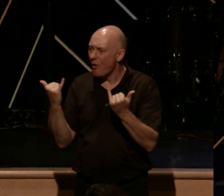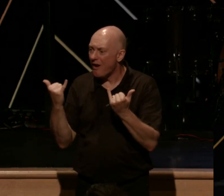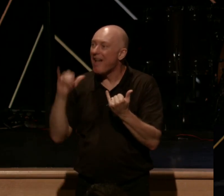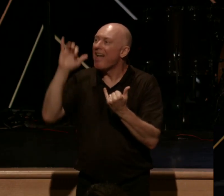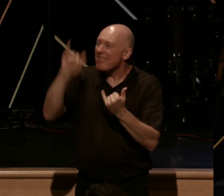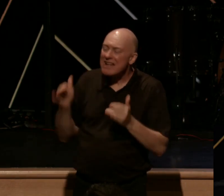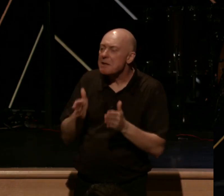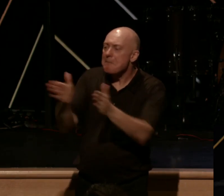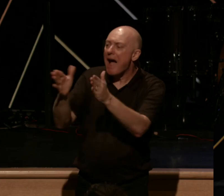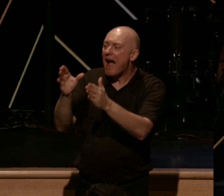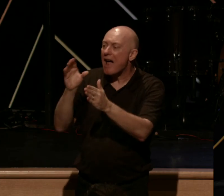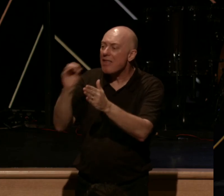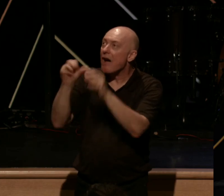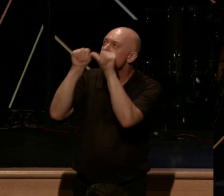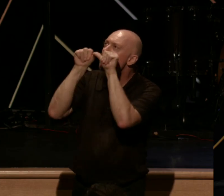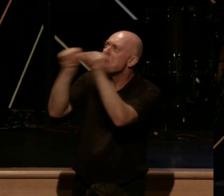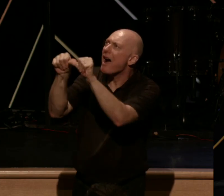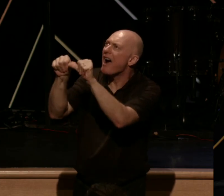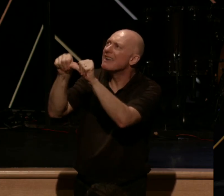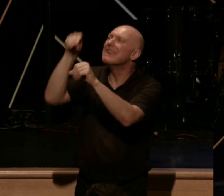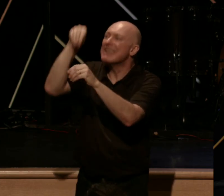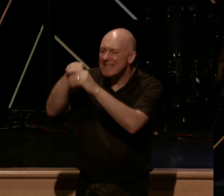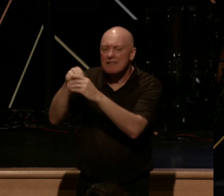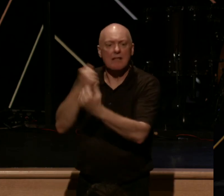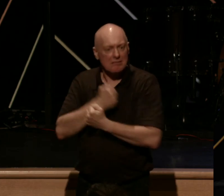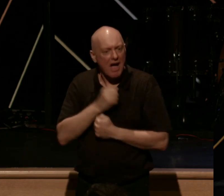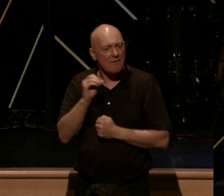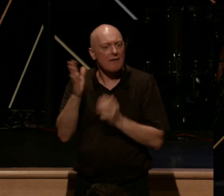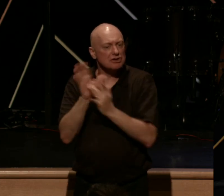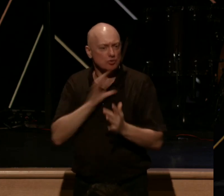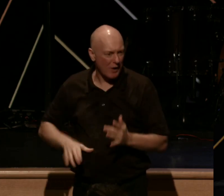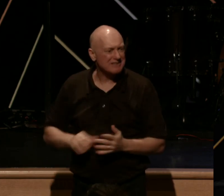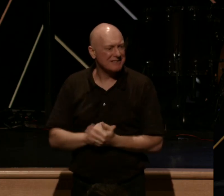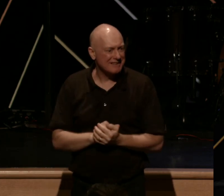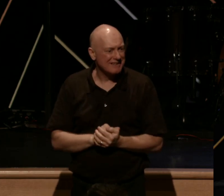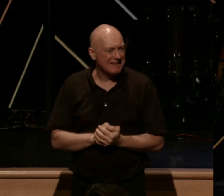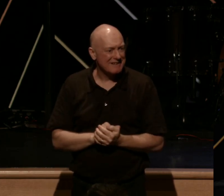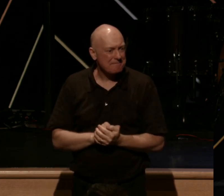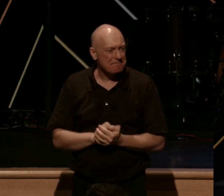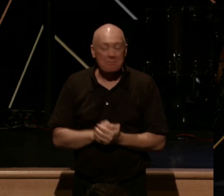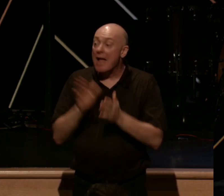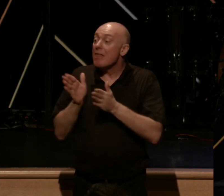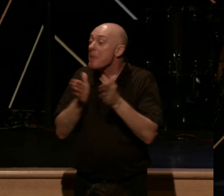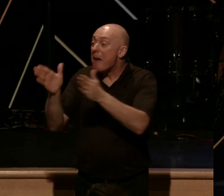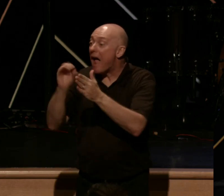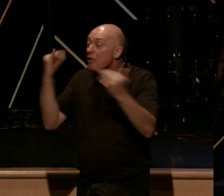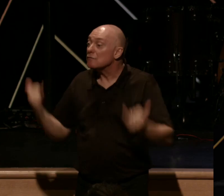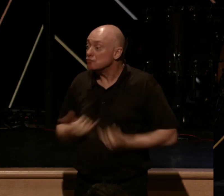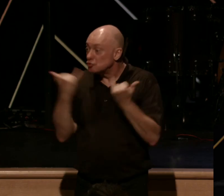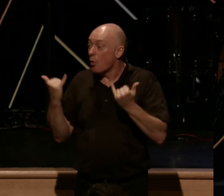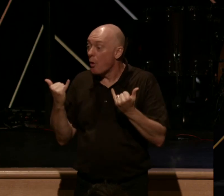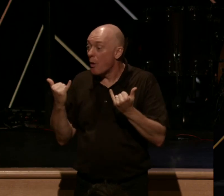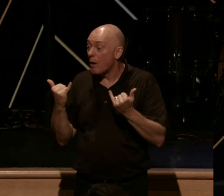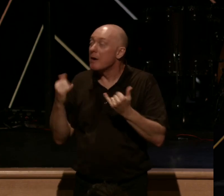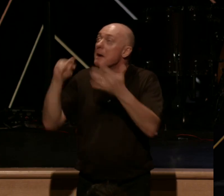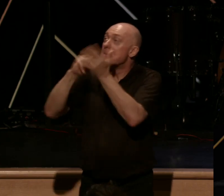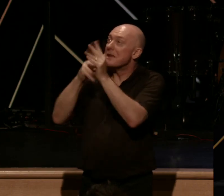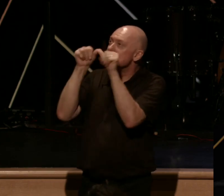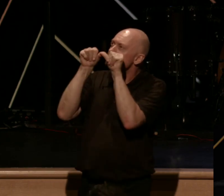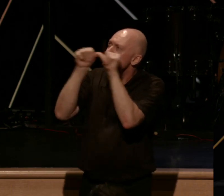path of abiding in the love of Jesus Christ. The path of joy is abiding in this